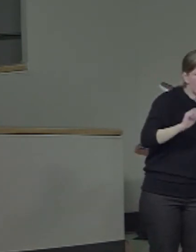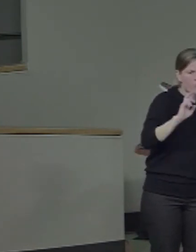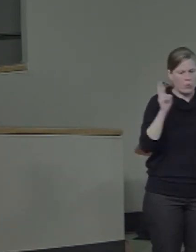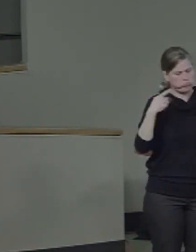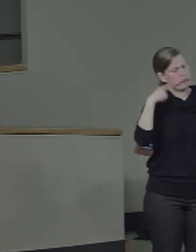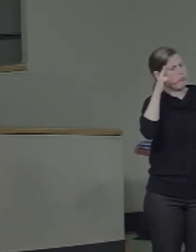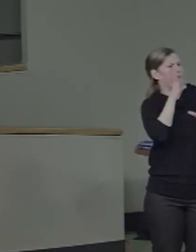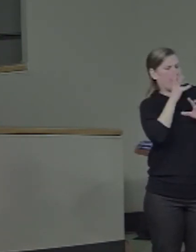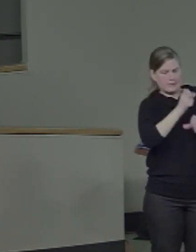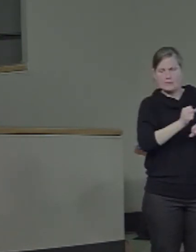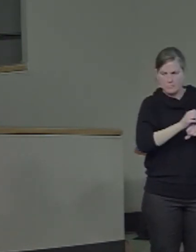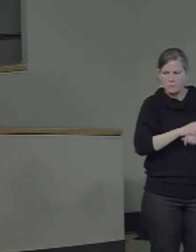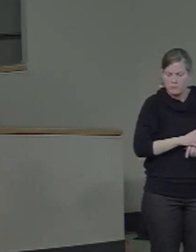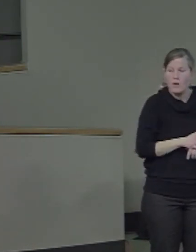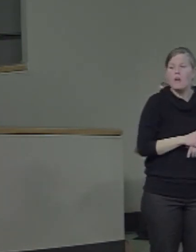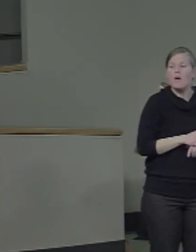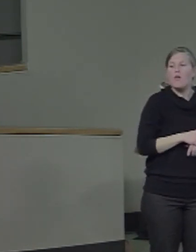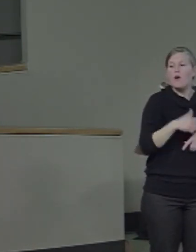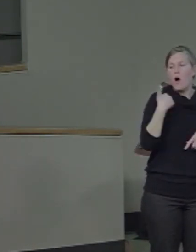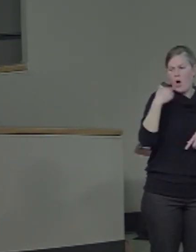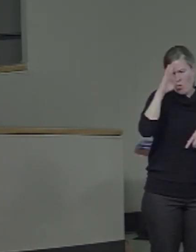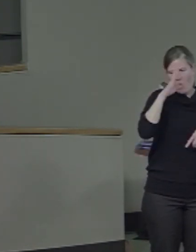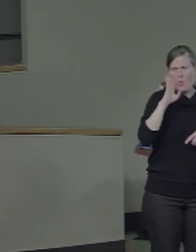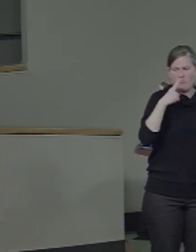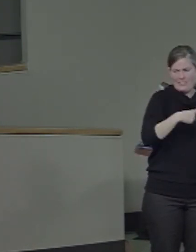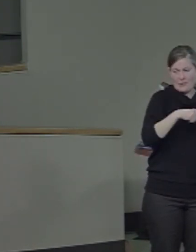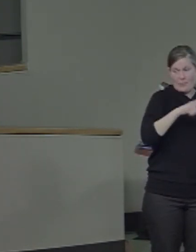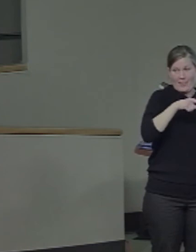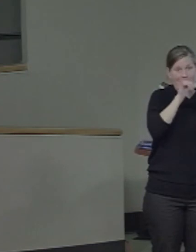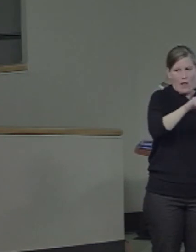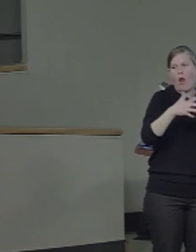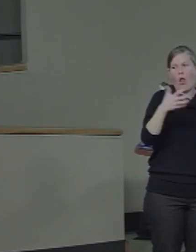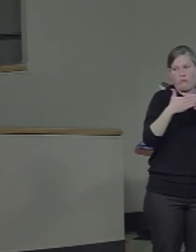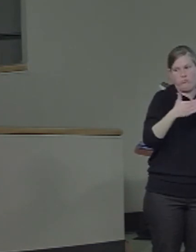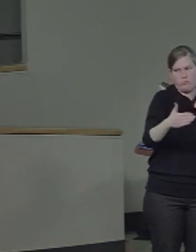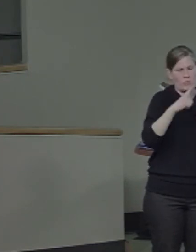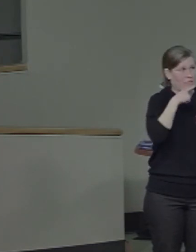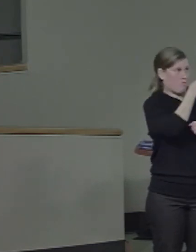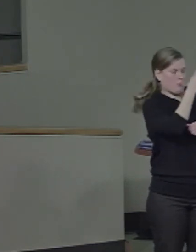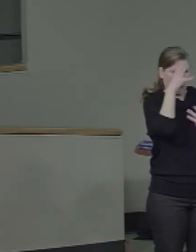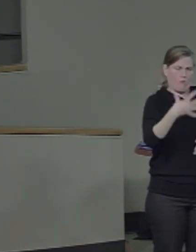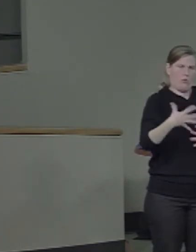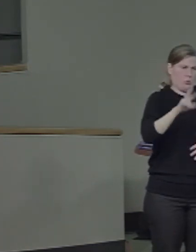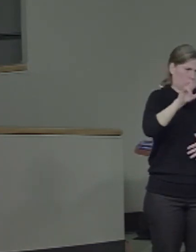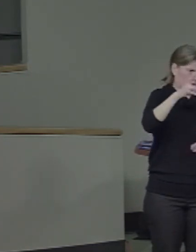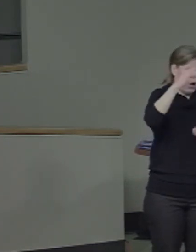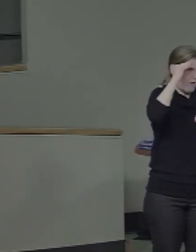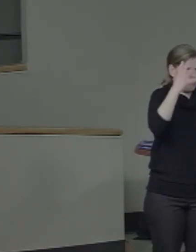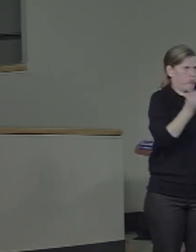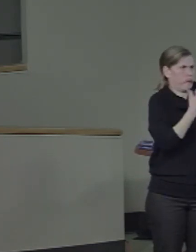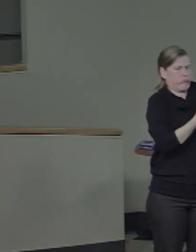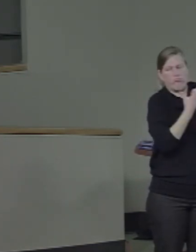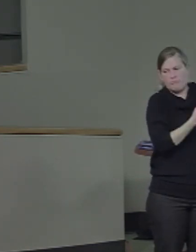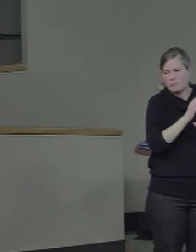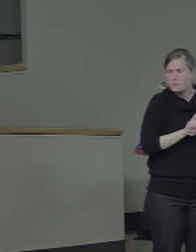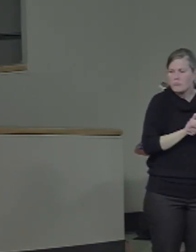we'll be talking and discussing that a lot. It's quite rich. I was very interested in your